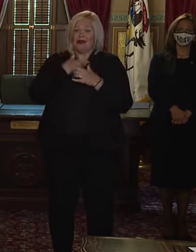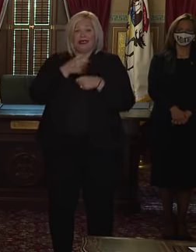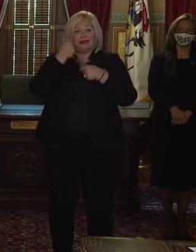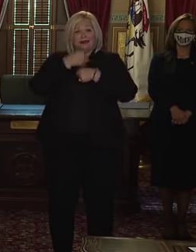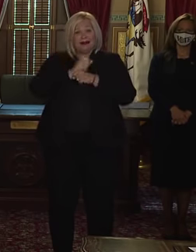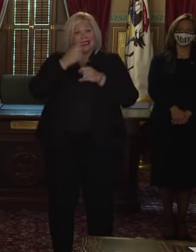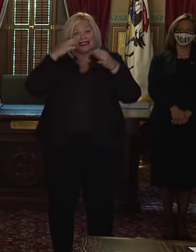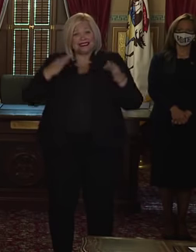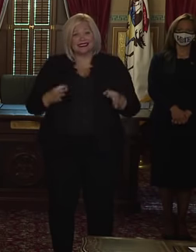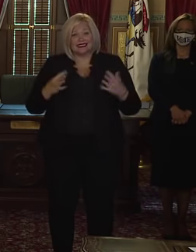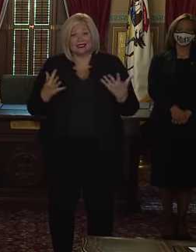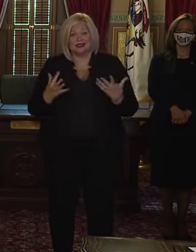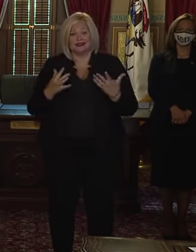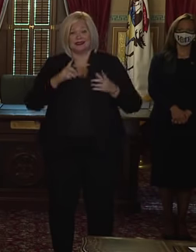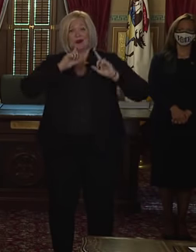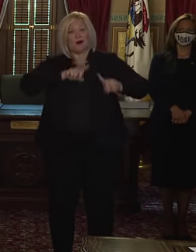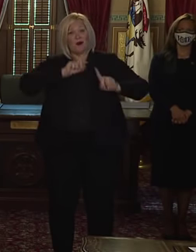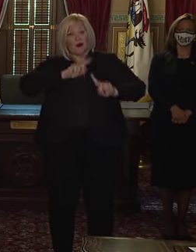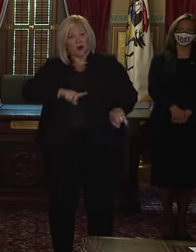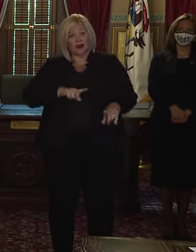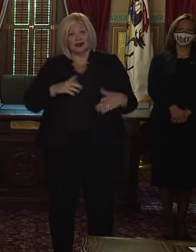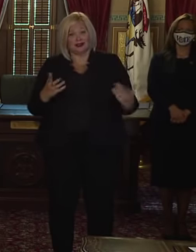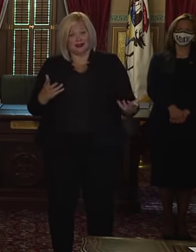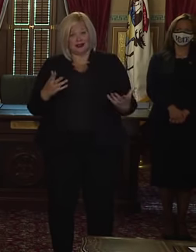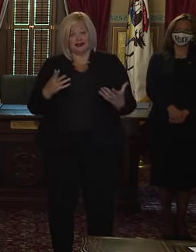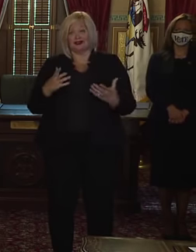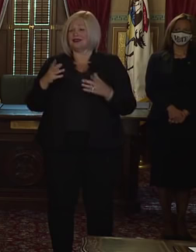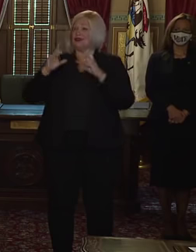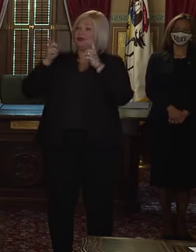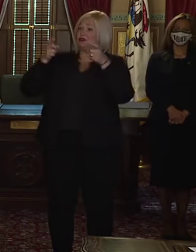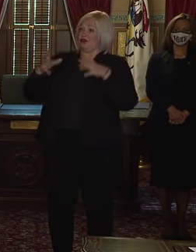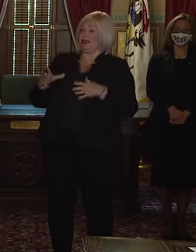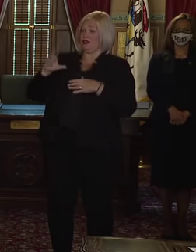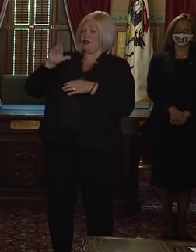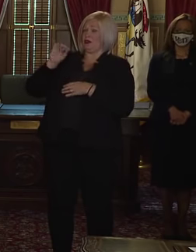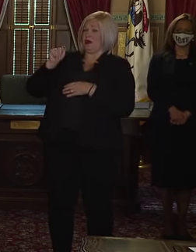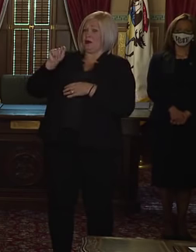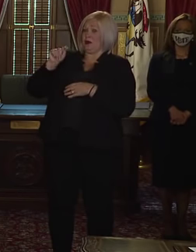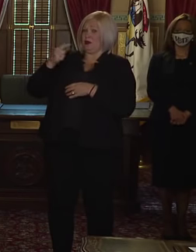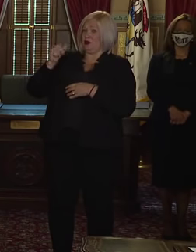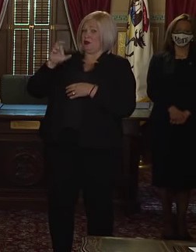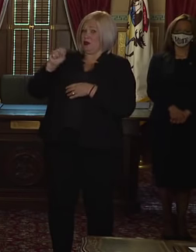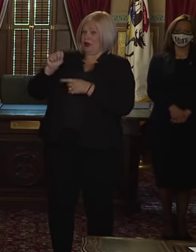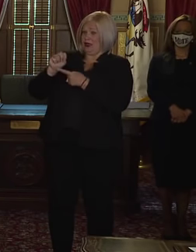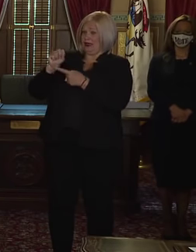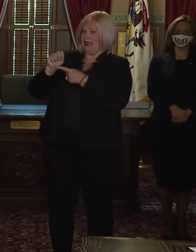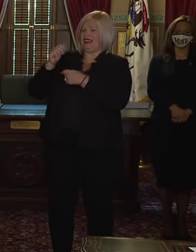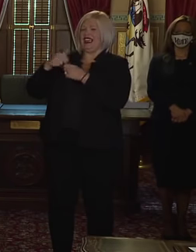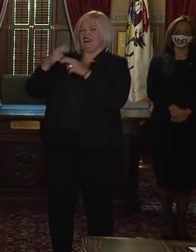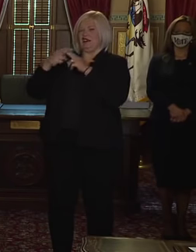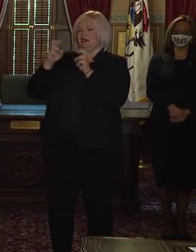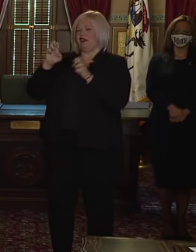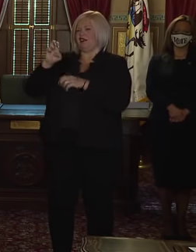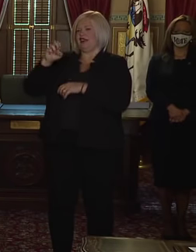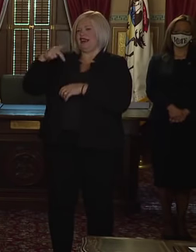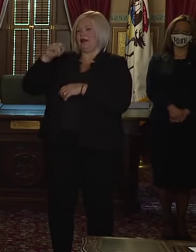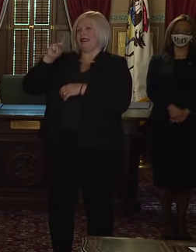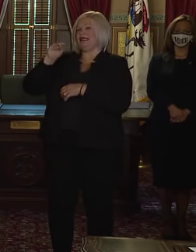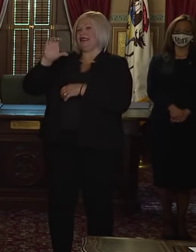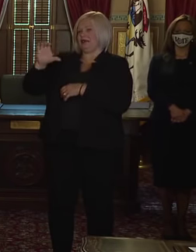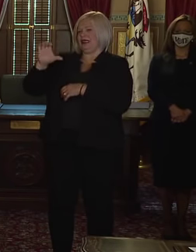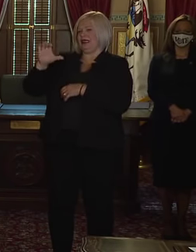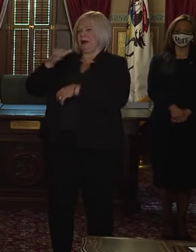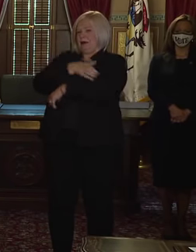we've made. The Department of Health and Human Services, the director, Robert Gordon, has epidemic powers that he can and